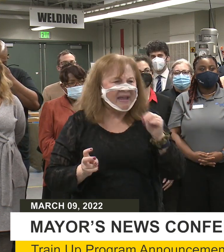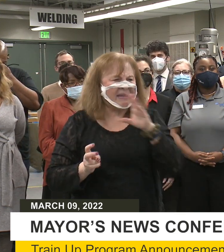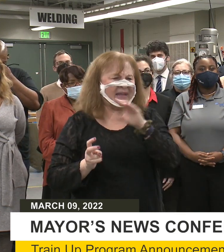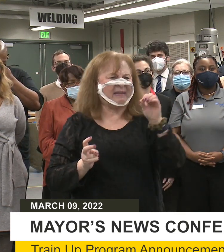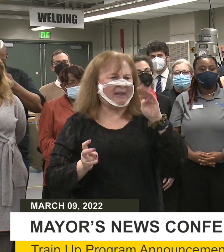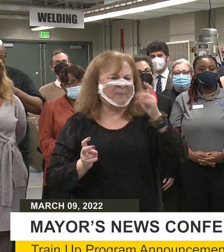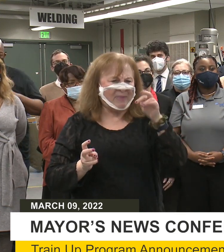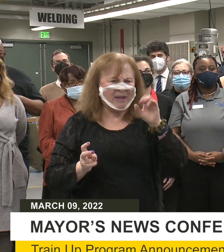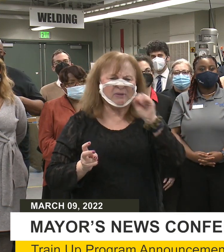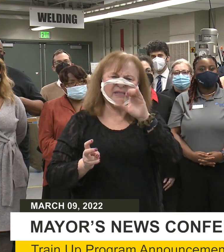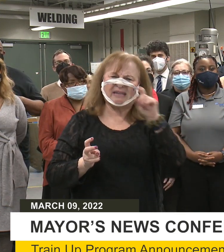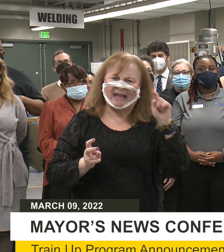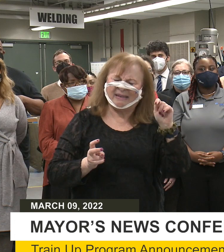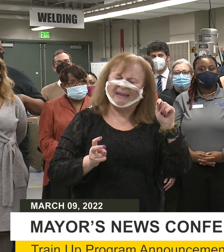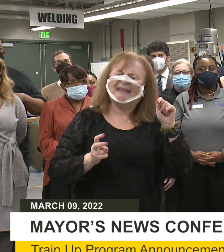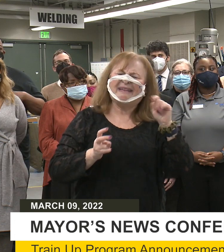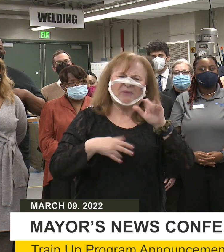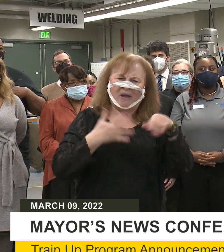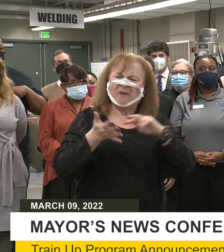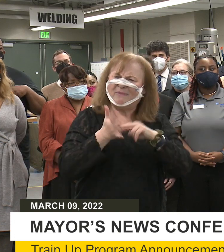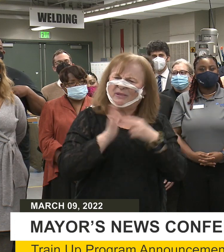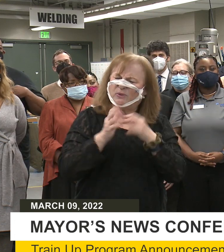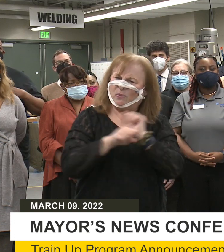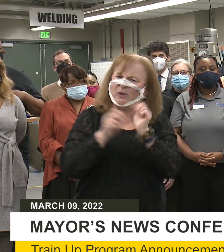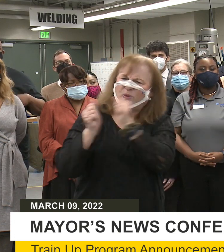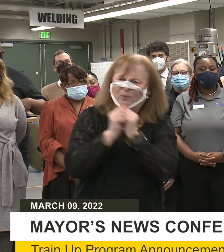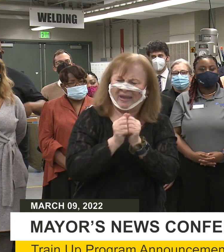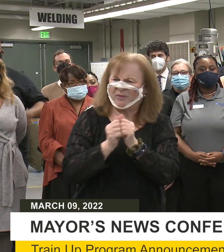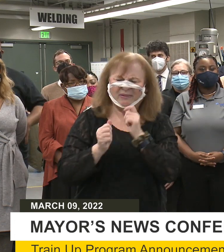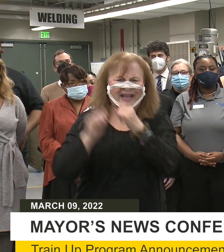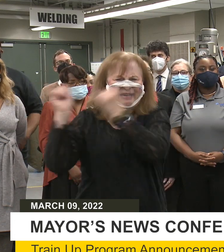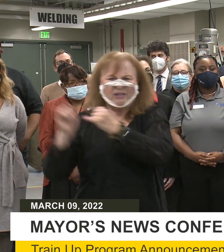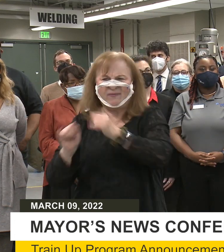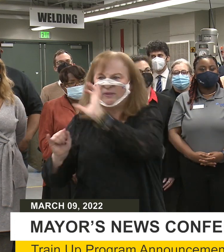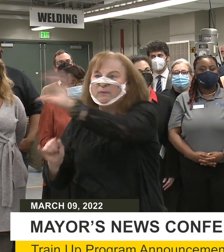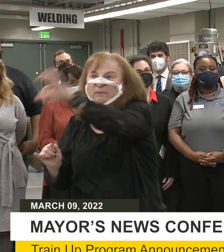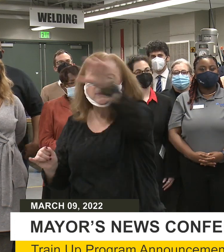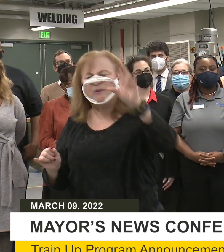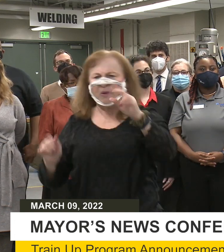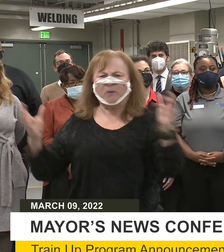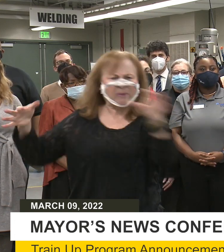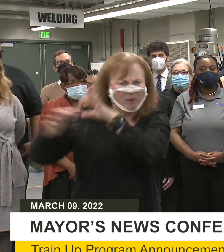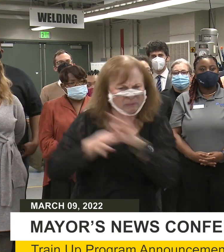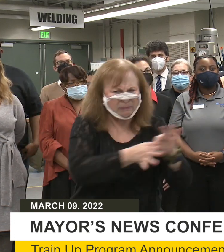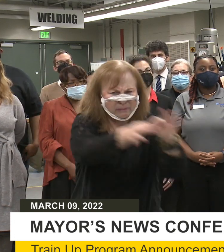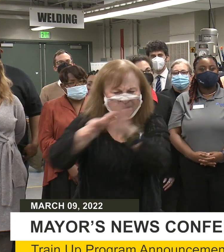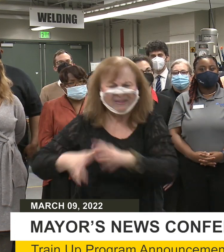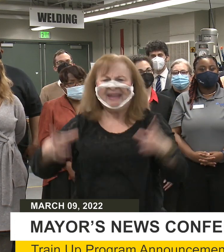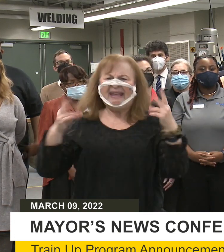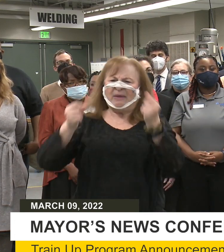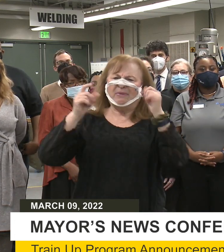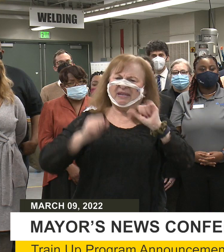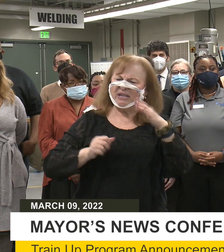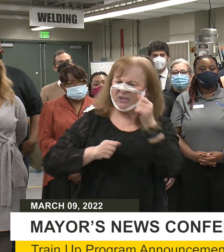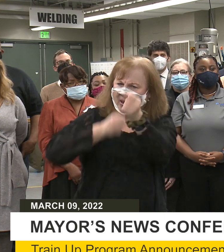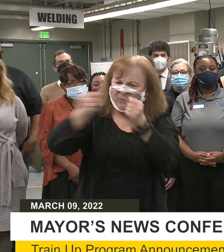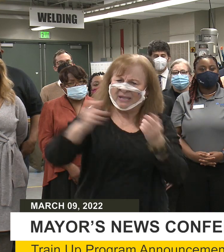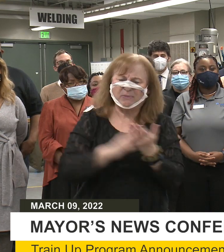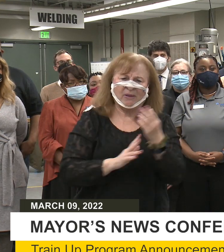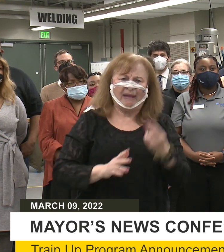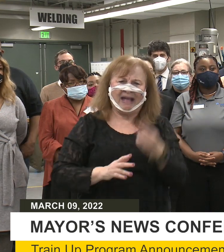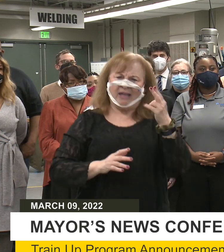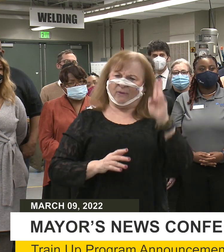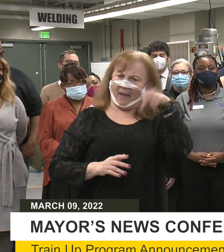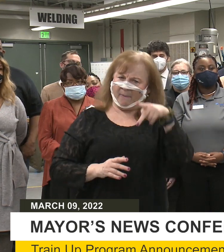Scott, these are all meant to work together. These are not individual strategies. So briefly, immediate job placement through higher